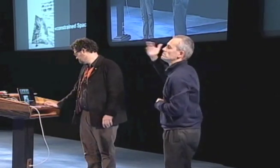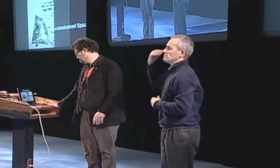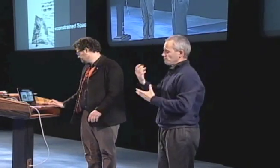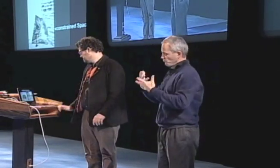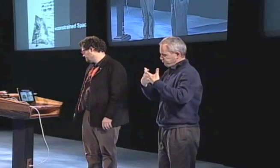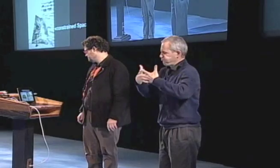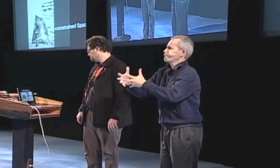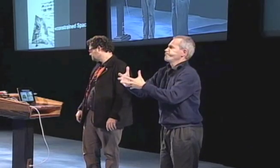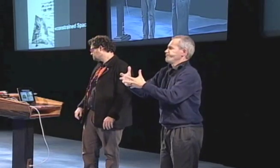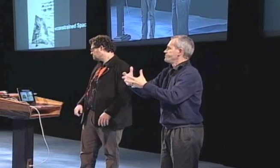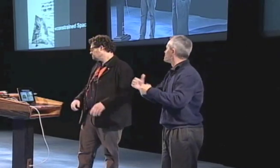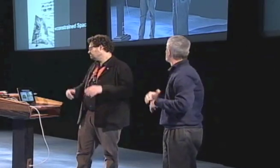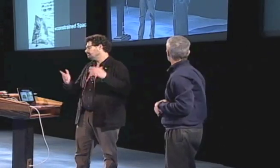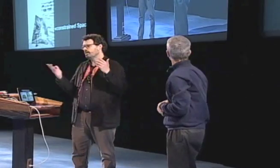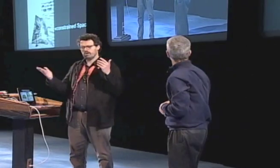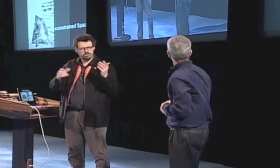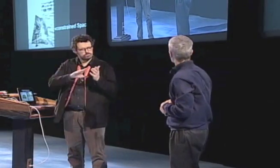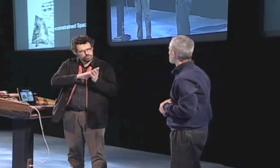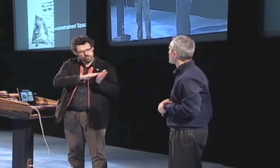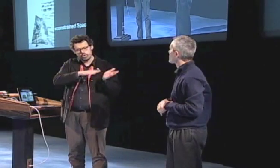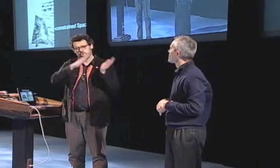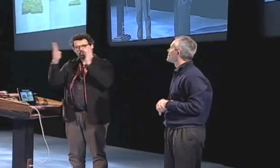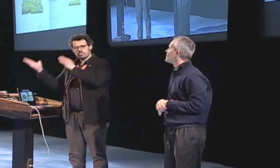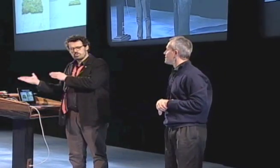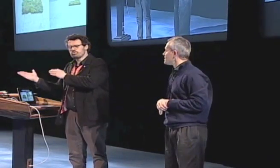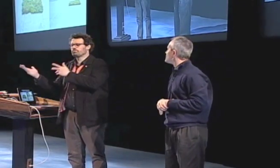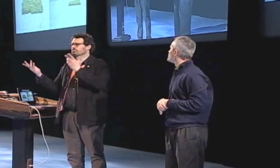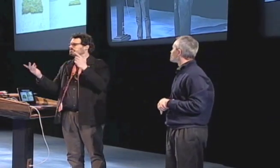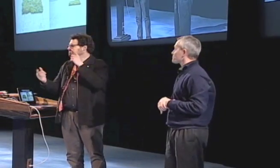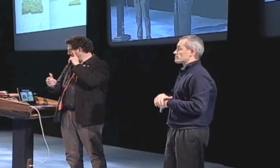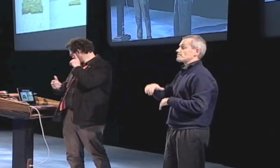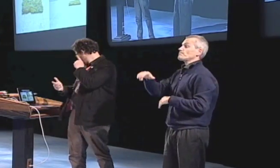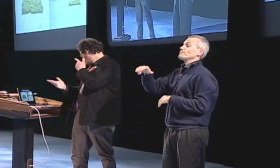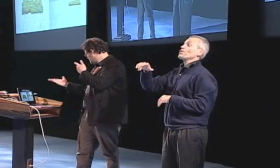representation of the struggles which I had presented.